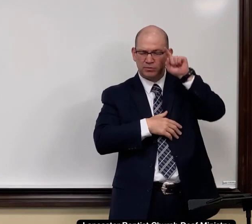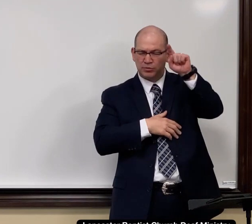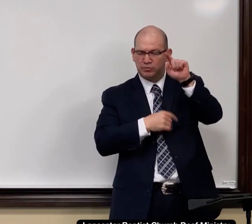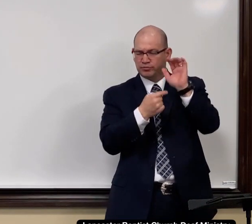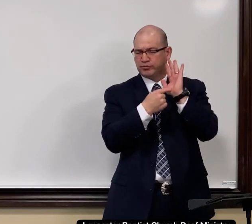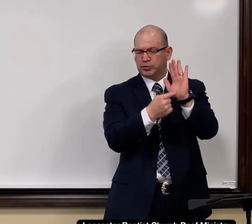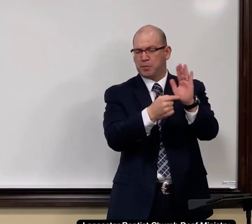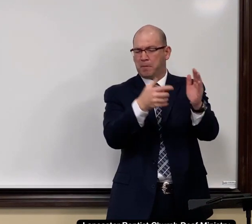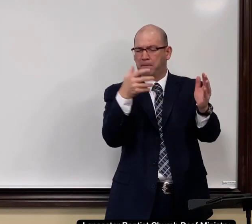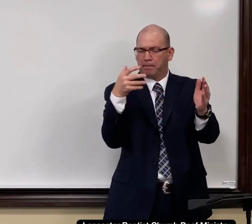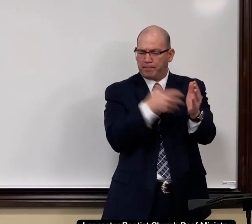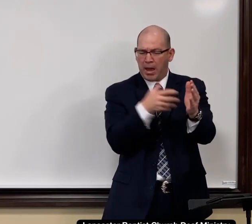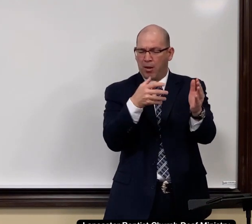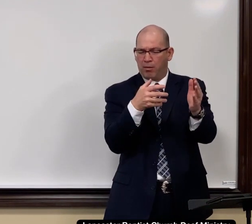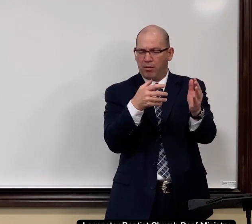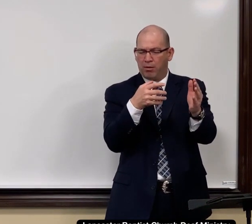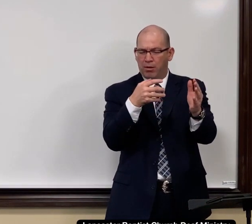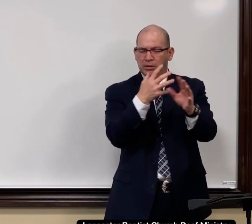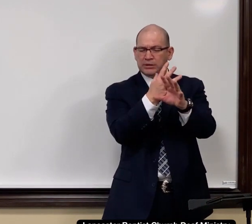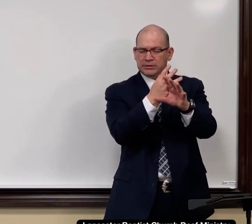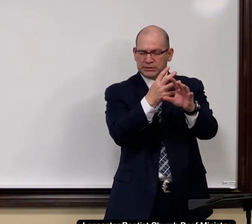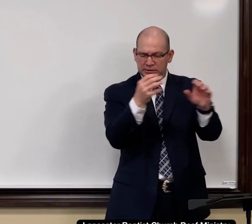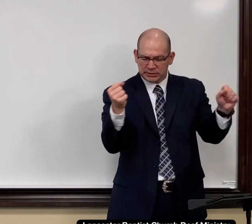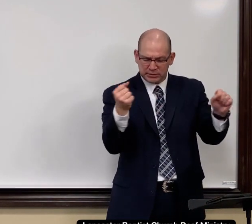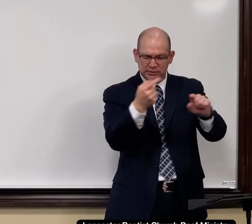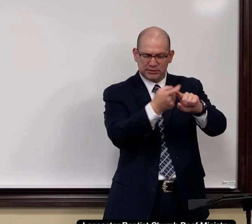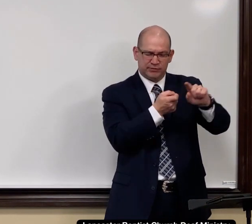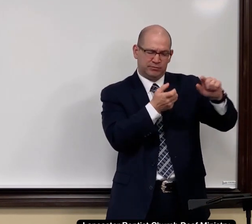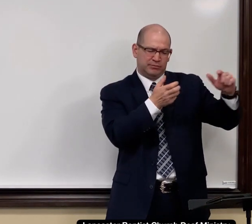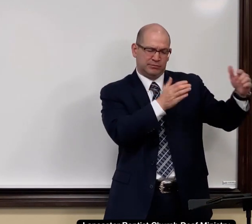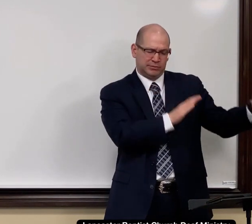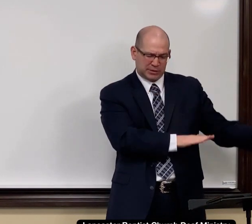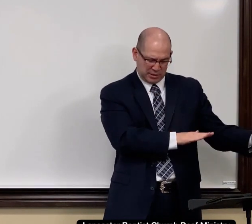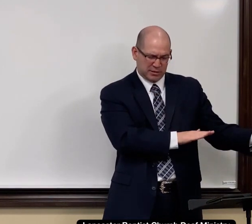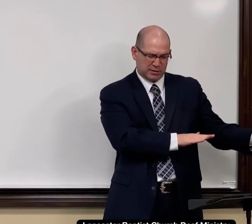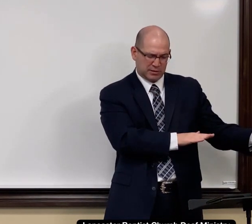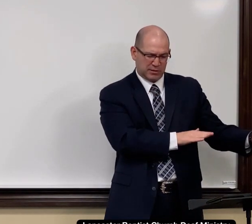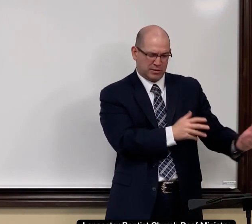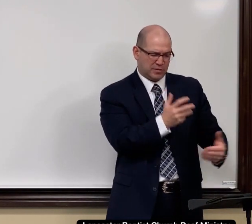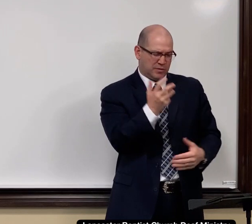Passover was a time that you used to show your power and salvation from death.